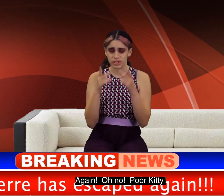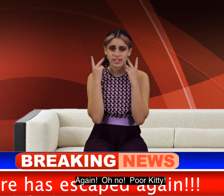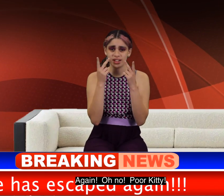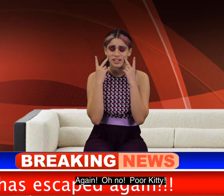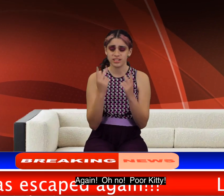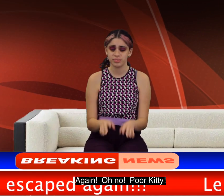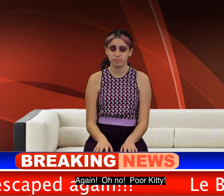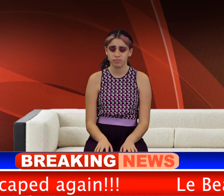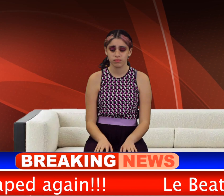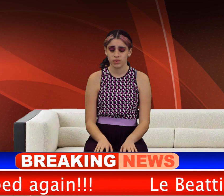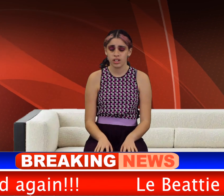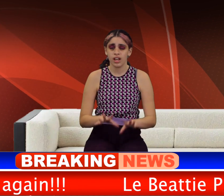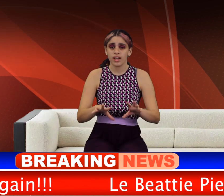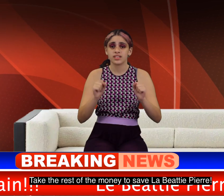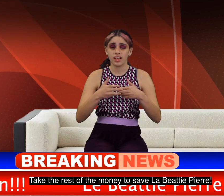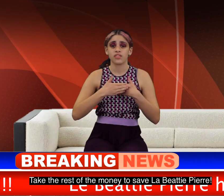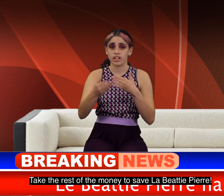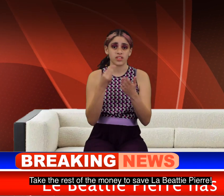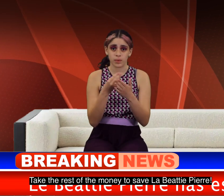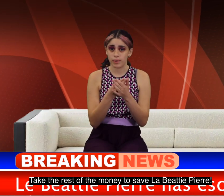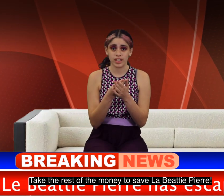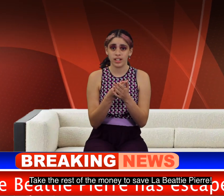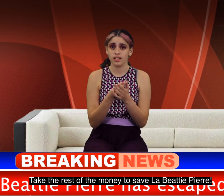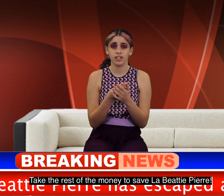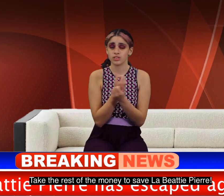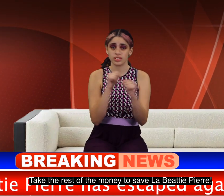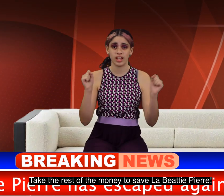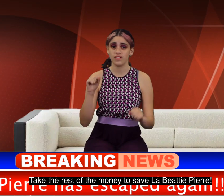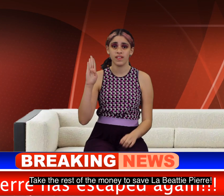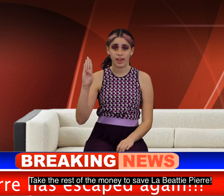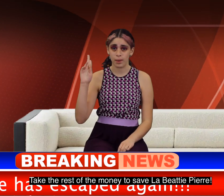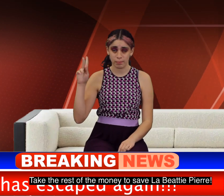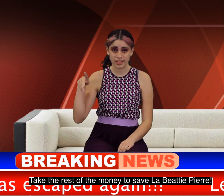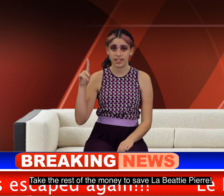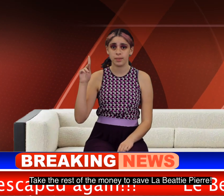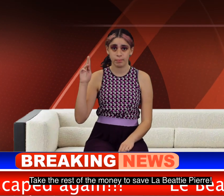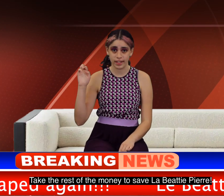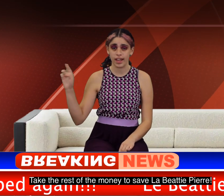kiddies. Take the rest of the money to save my BT Pierre.